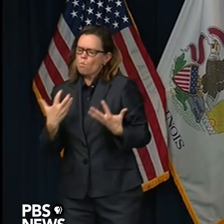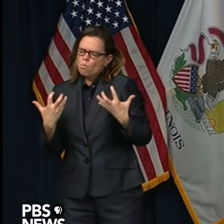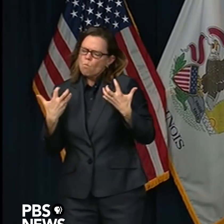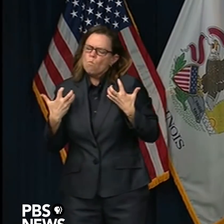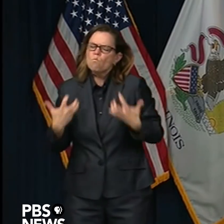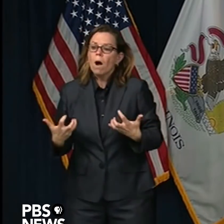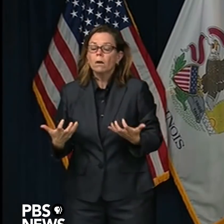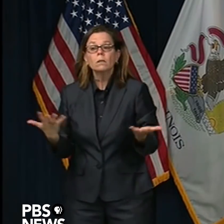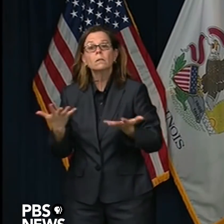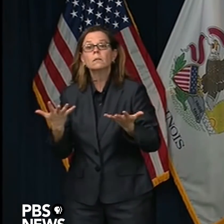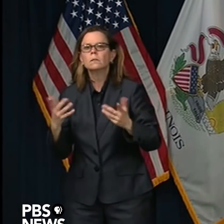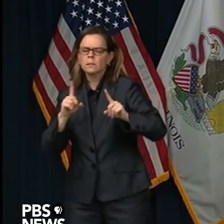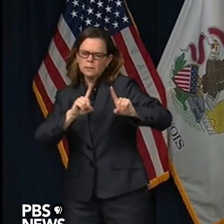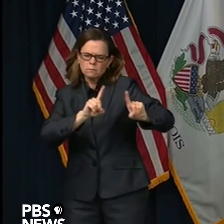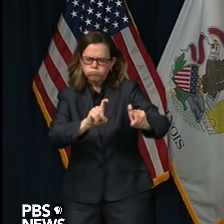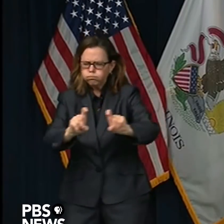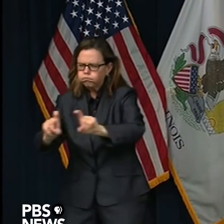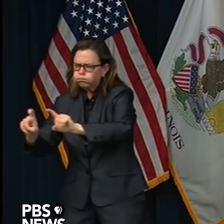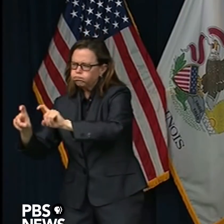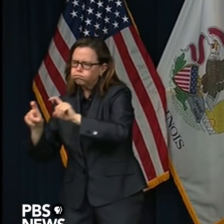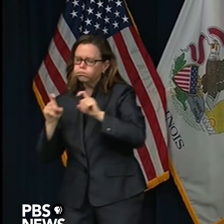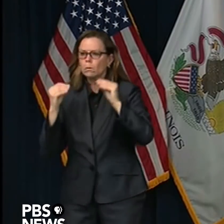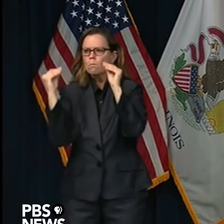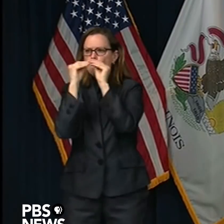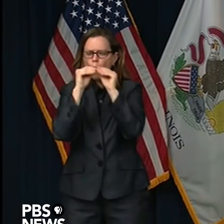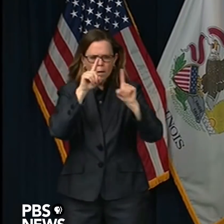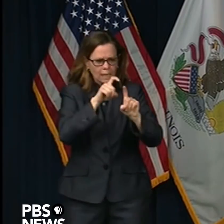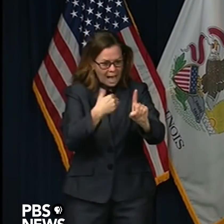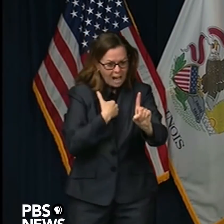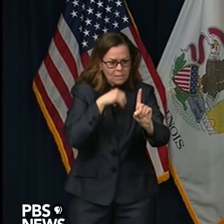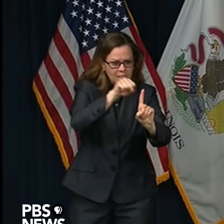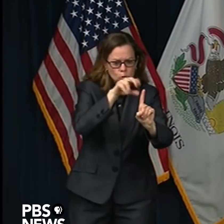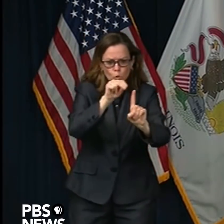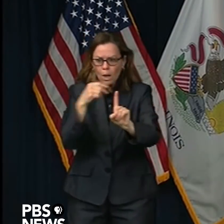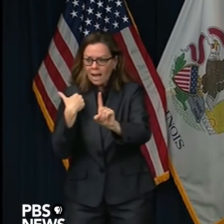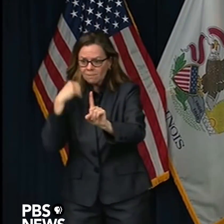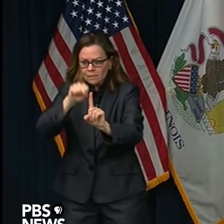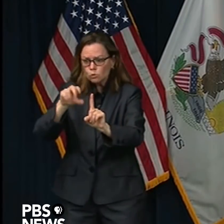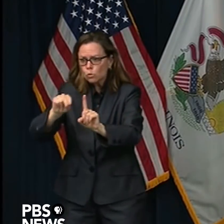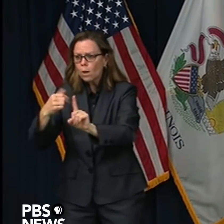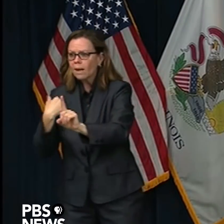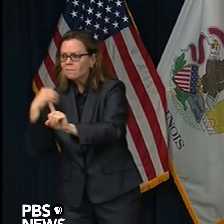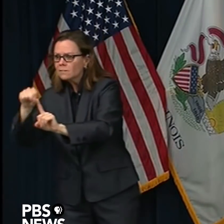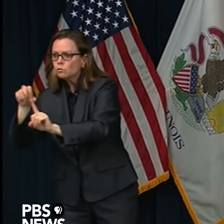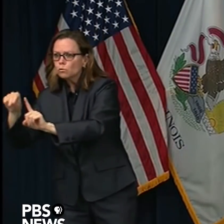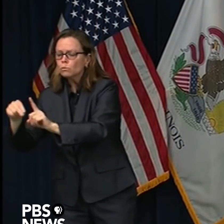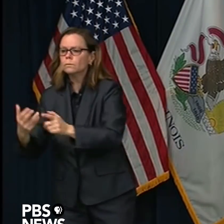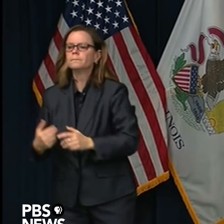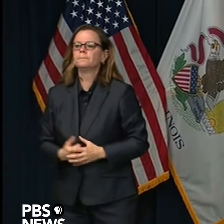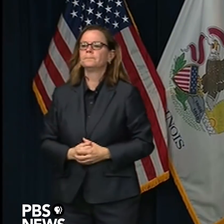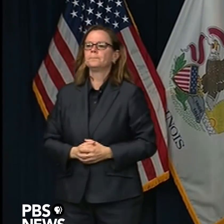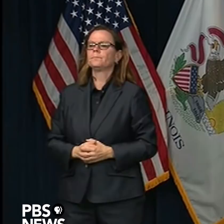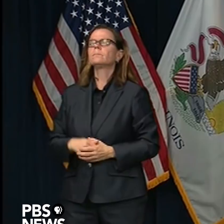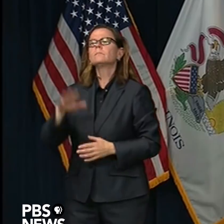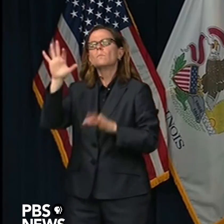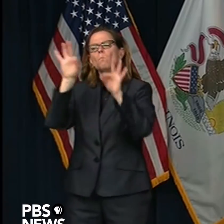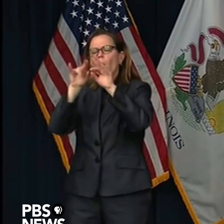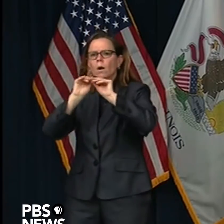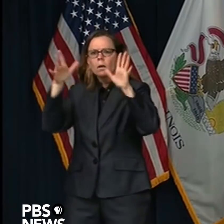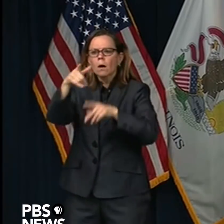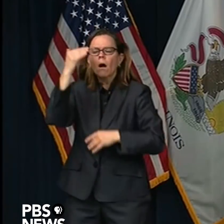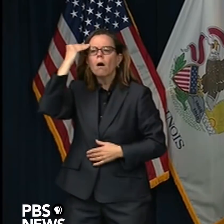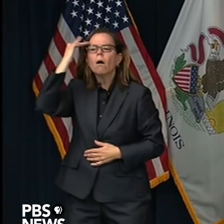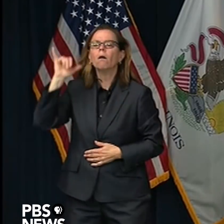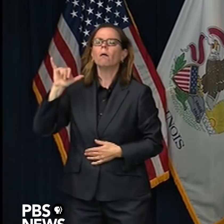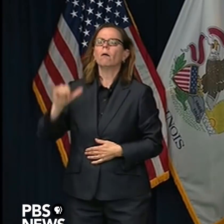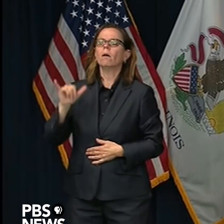that taking a swab is not doing a test. Taking a swab is taking a specimen and then putting it in a vial and